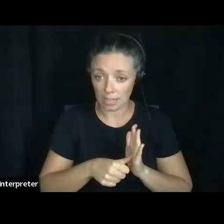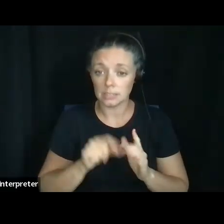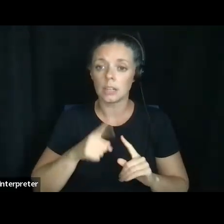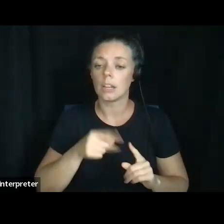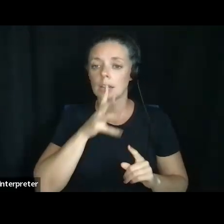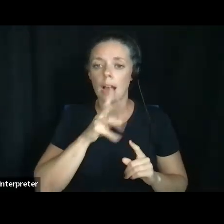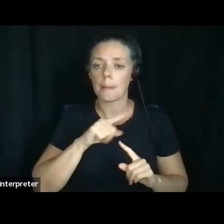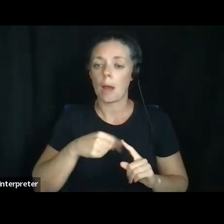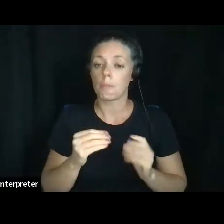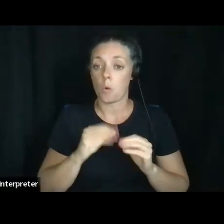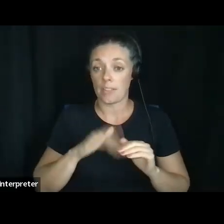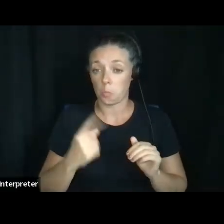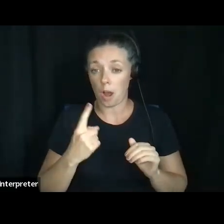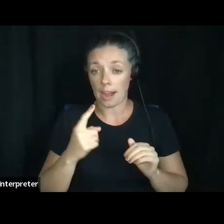agent,